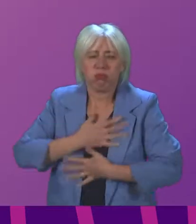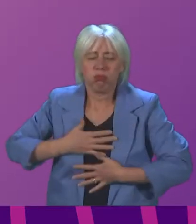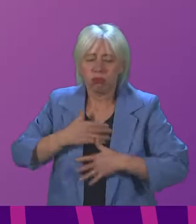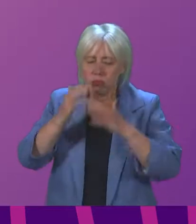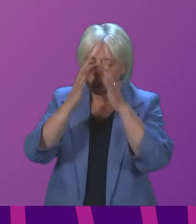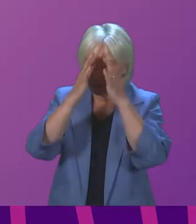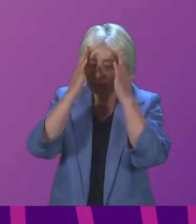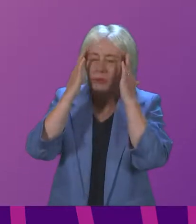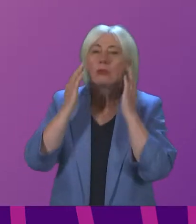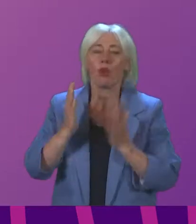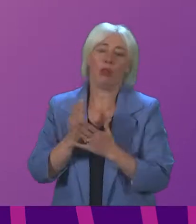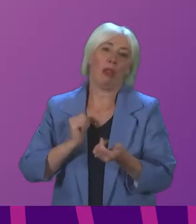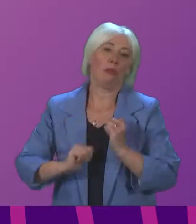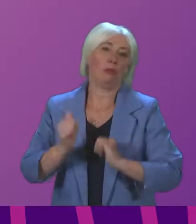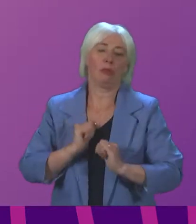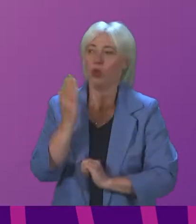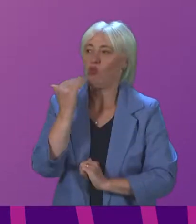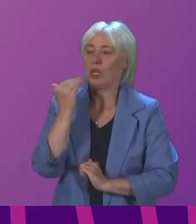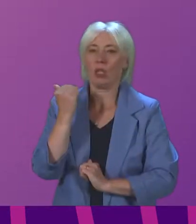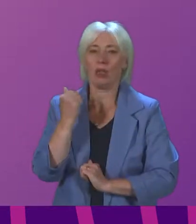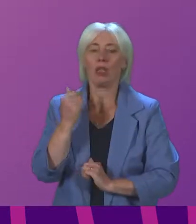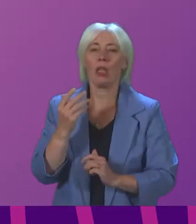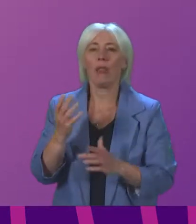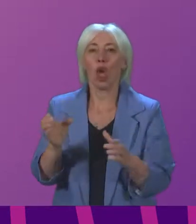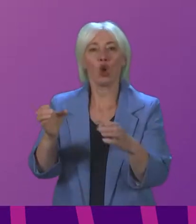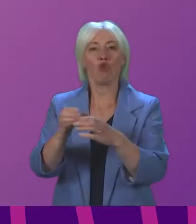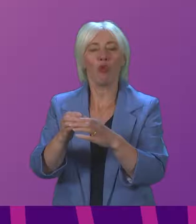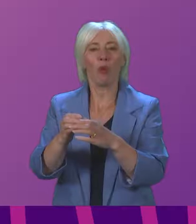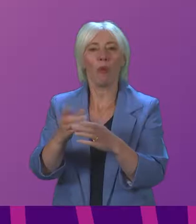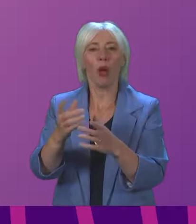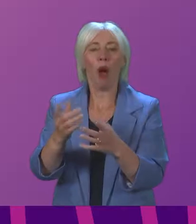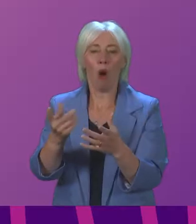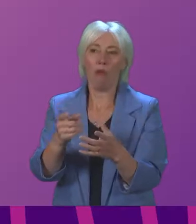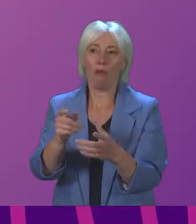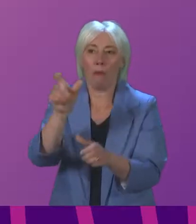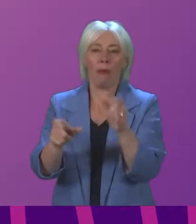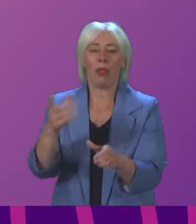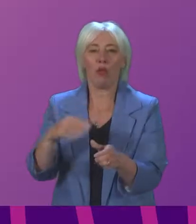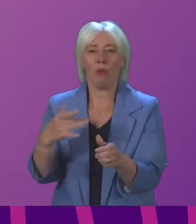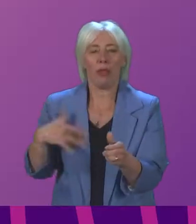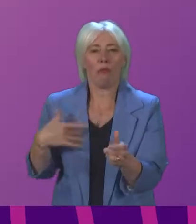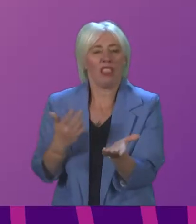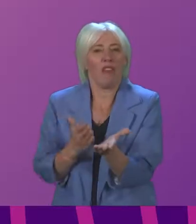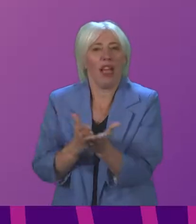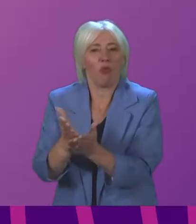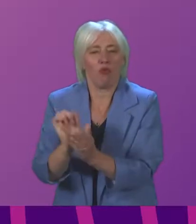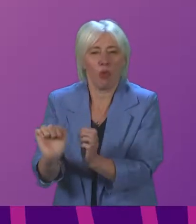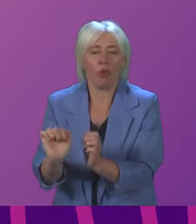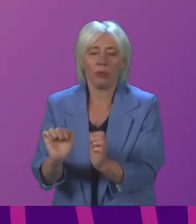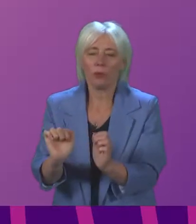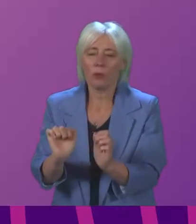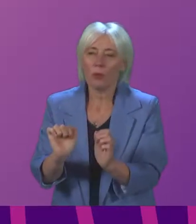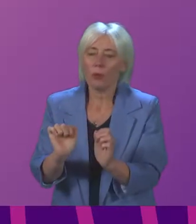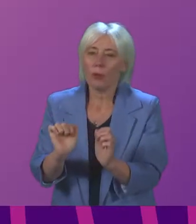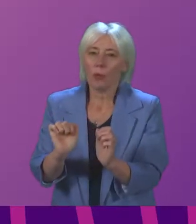privileged recently to hear from a group of just such survivors, and I can honestly tell the